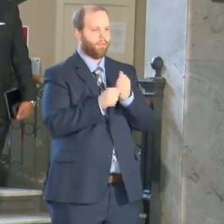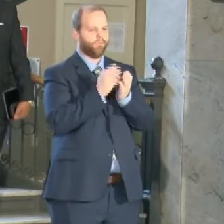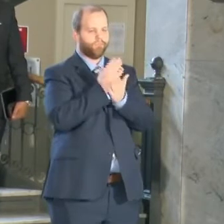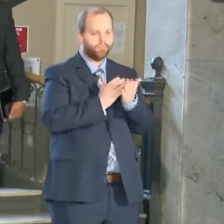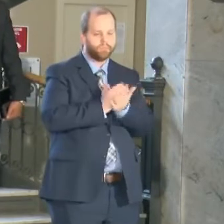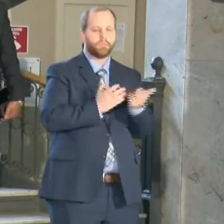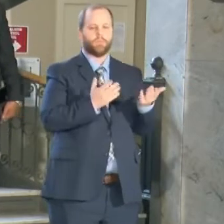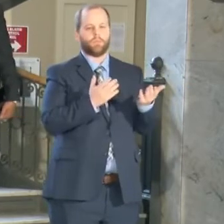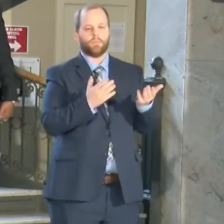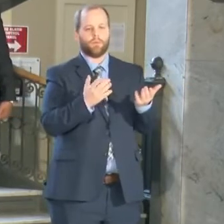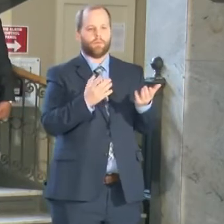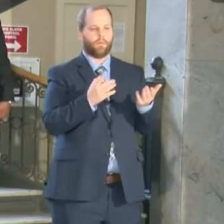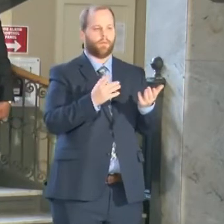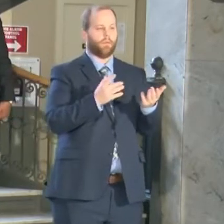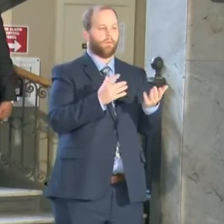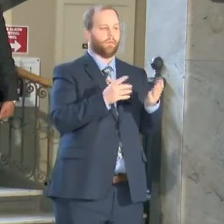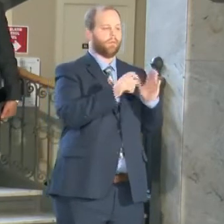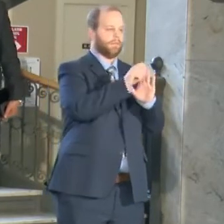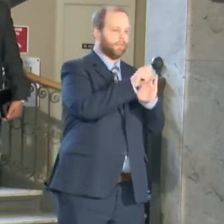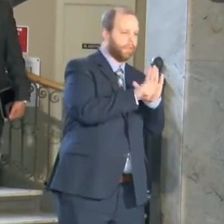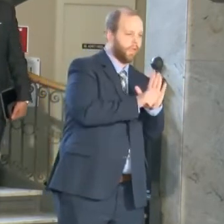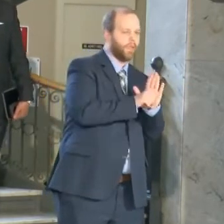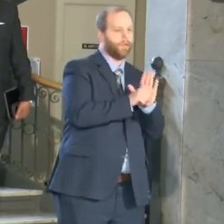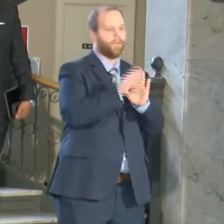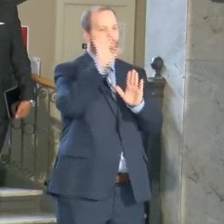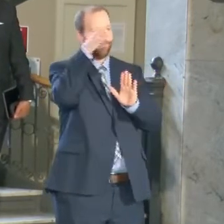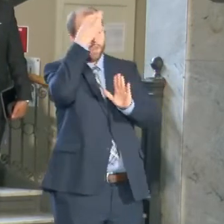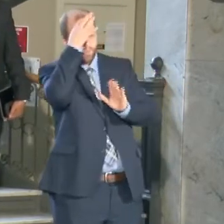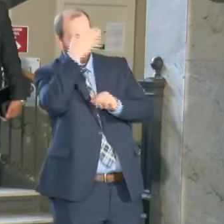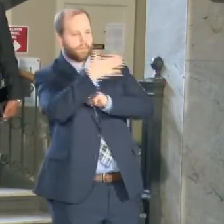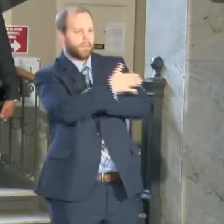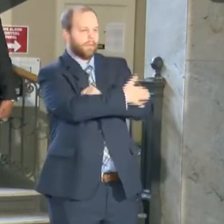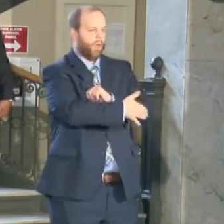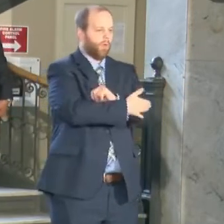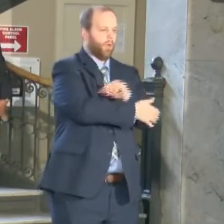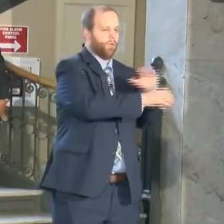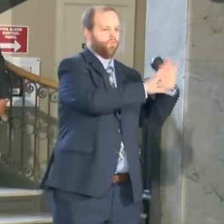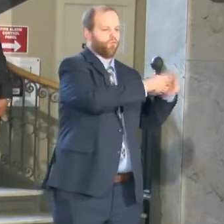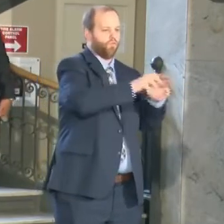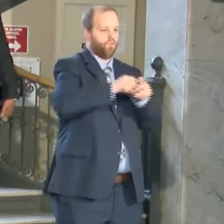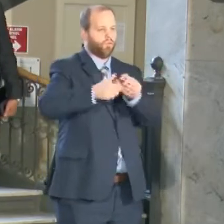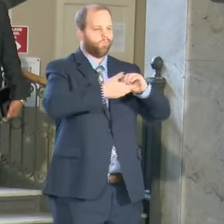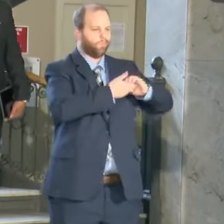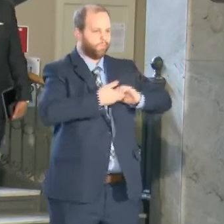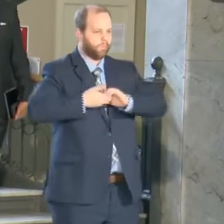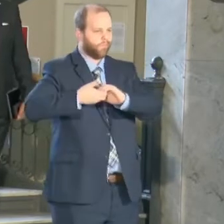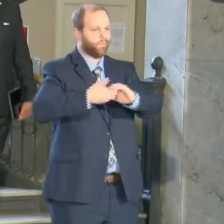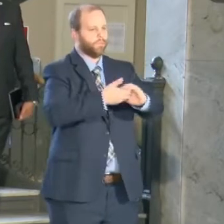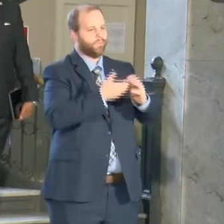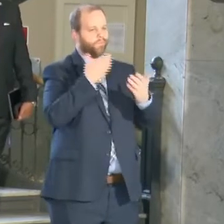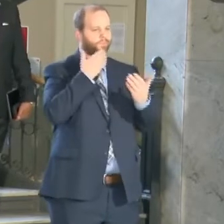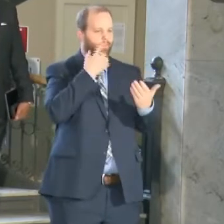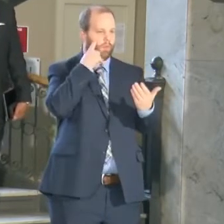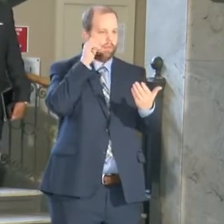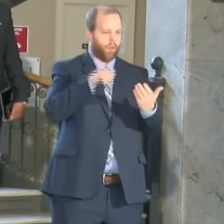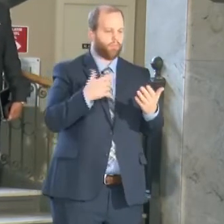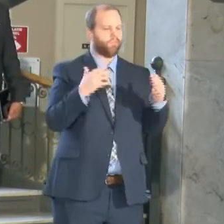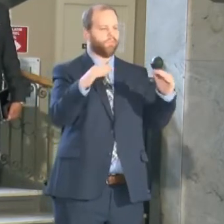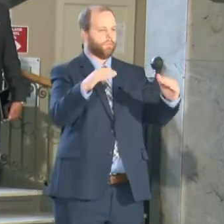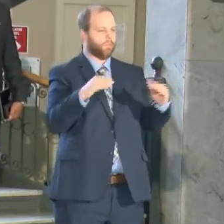state, federal, county agencies. I just want to kind of talk about some things really quick